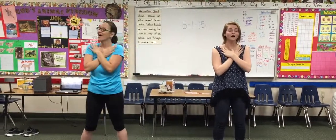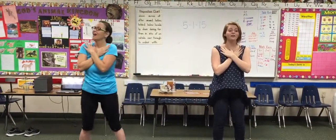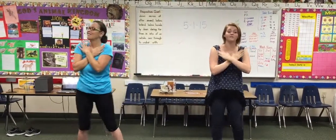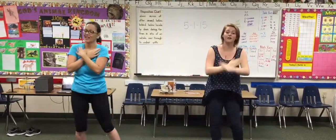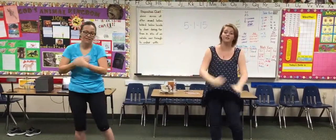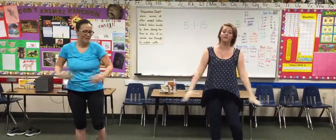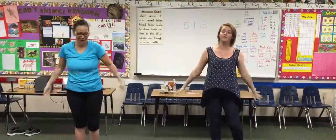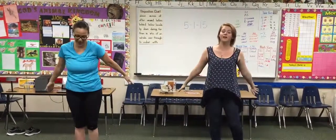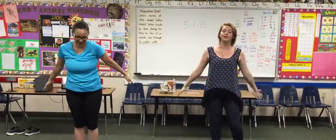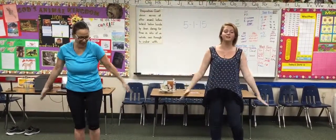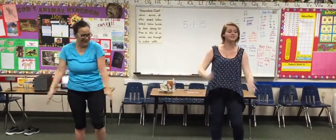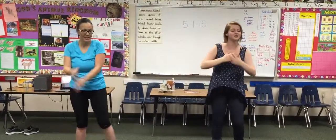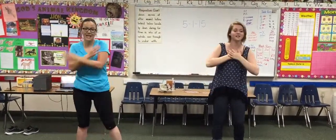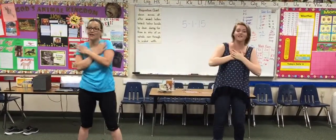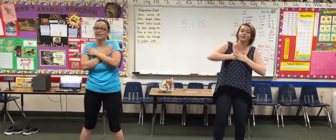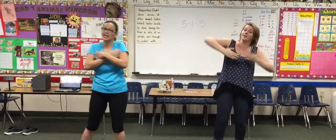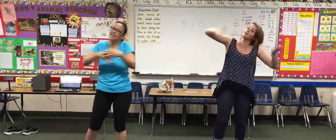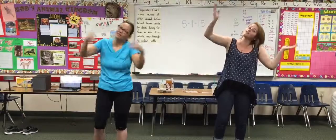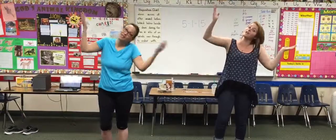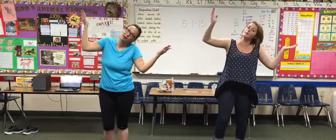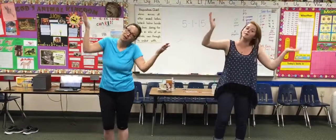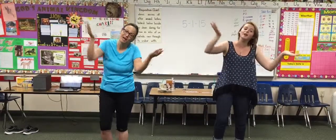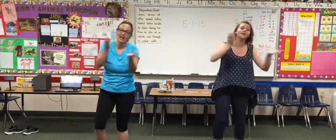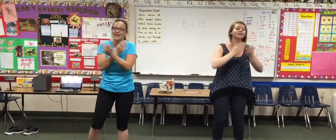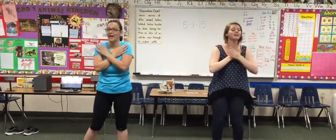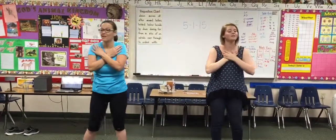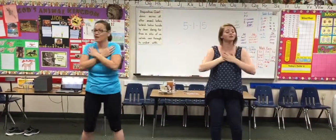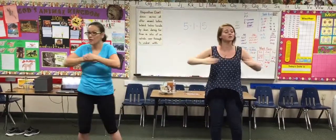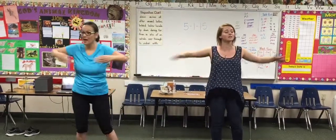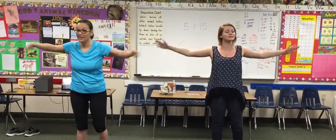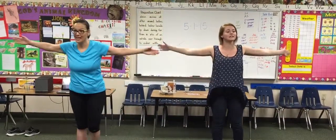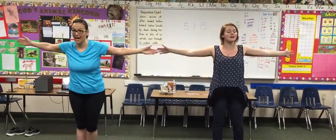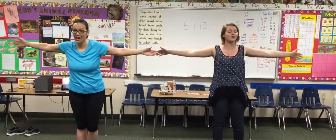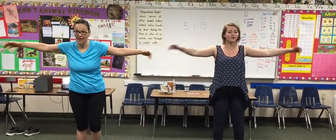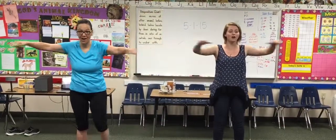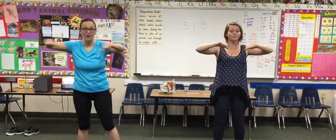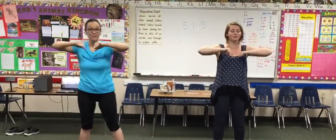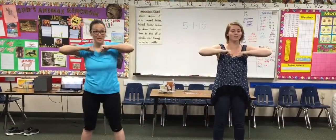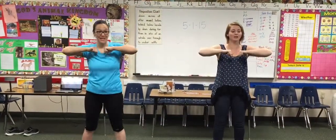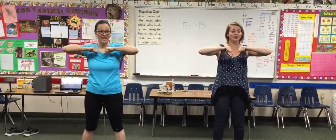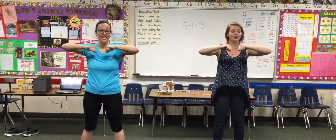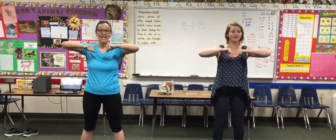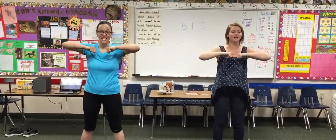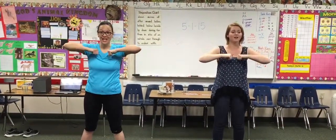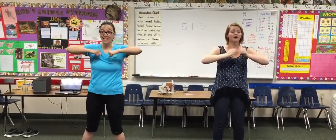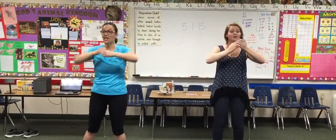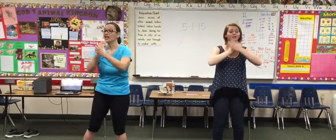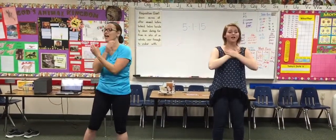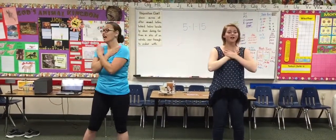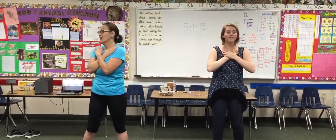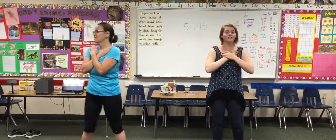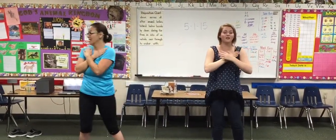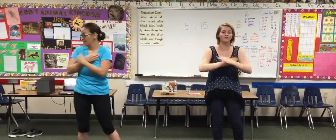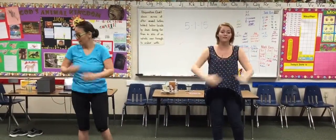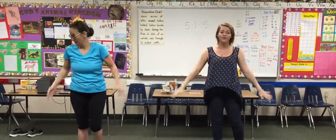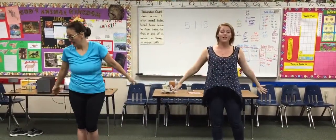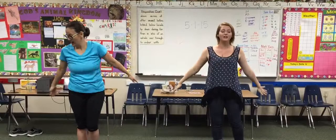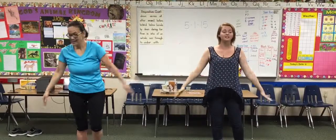love never fails, it never gives up It never runs out on me Your love never fails,